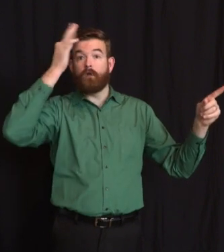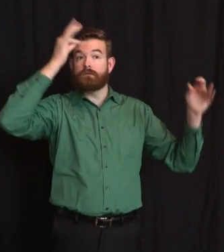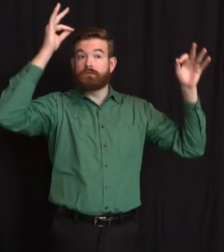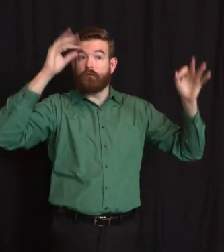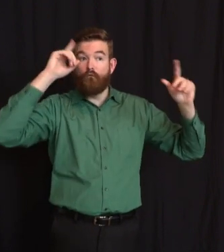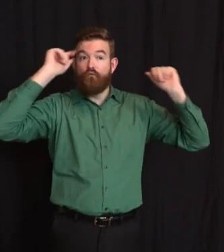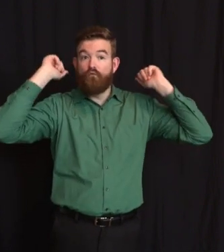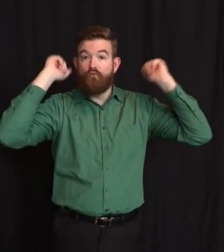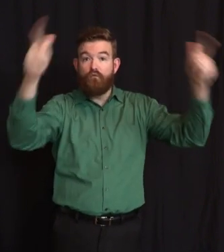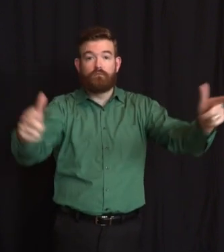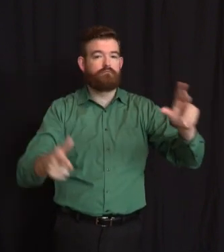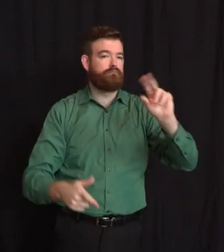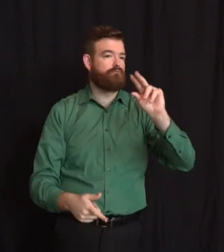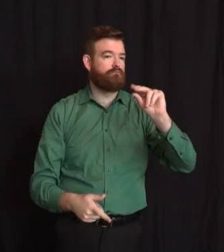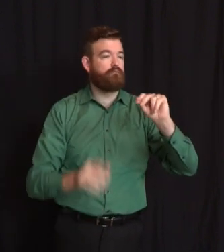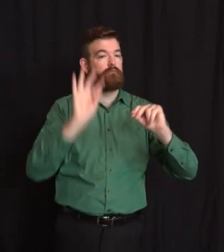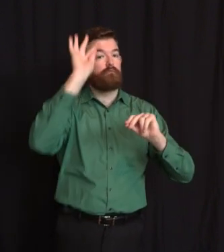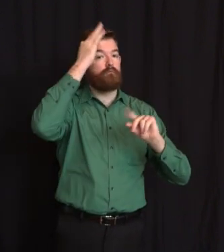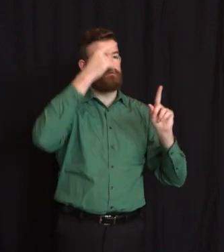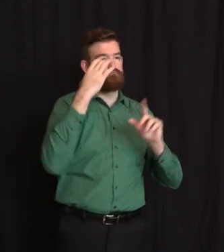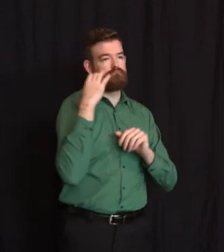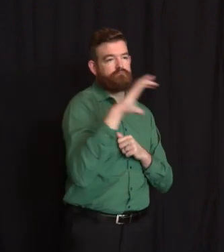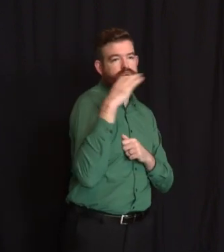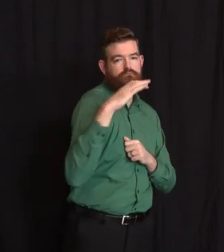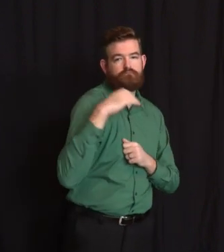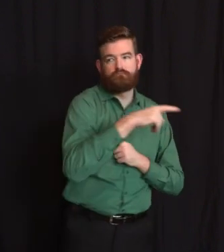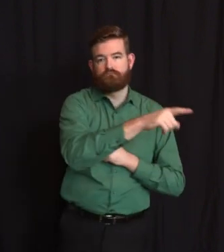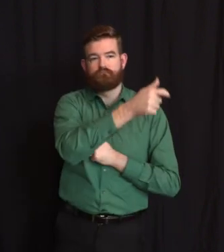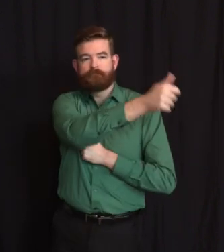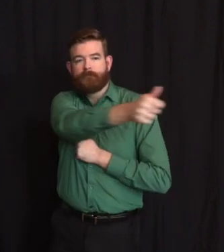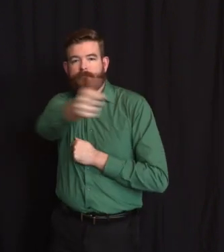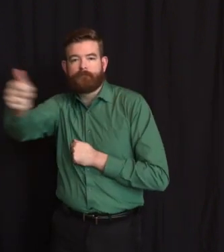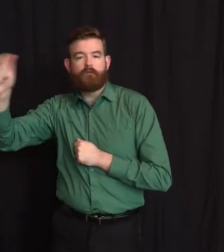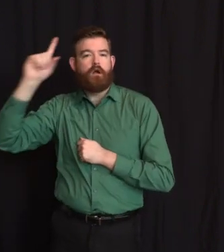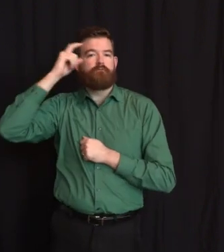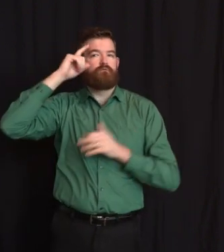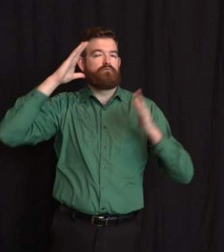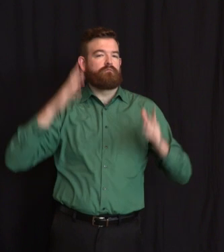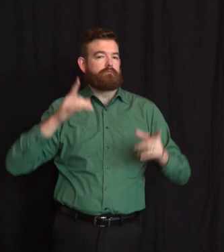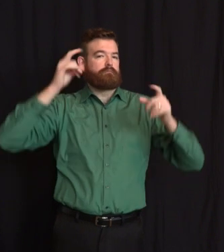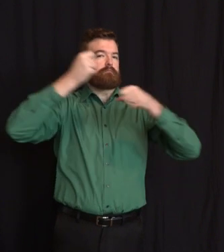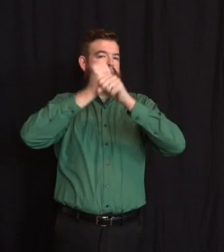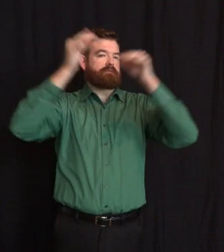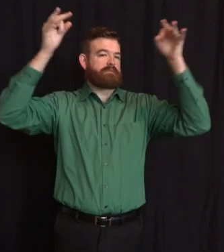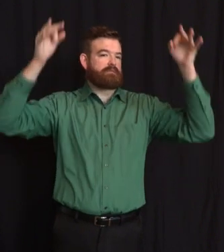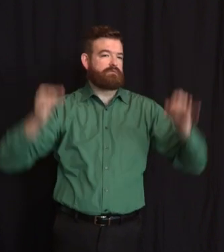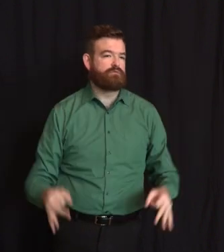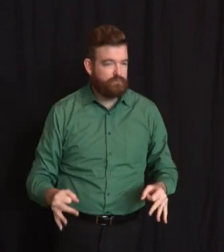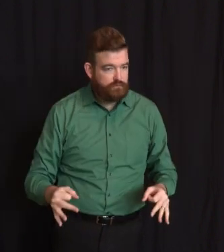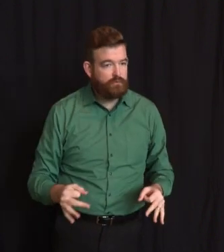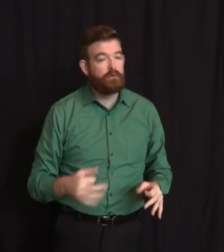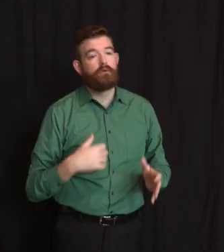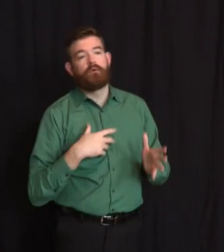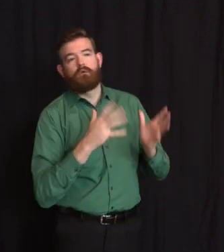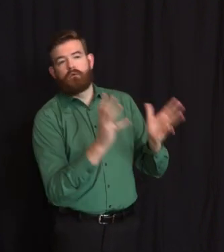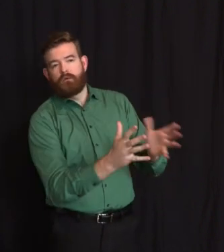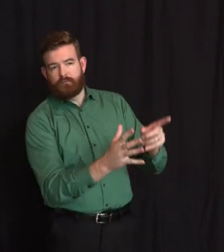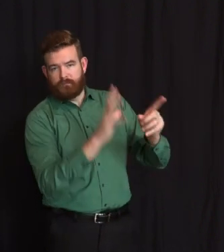and steps that they have put forward. I spoke privately with the president after that video call. In fact, it was the